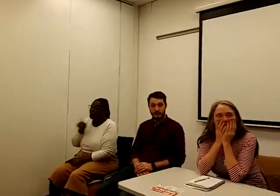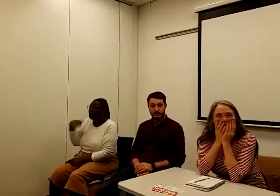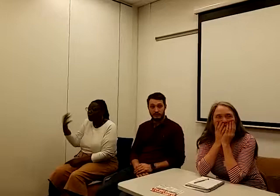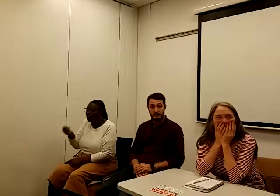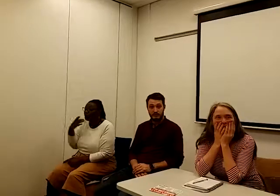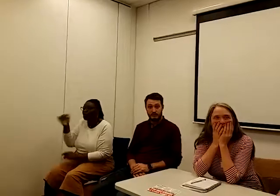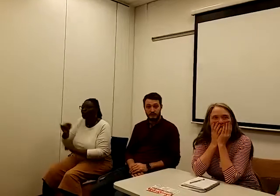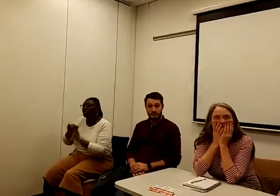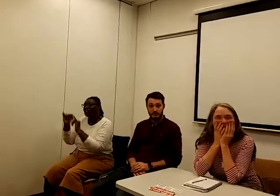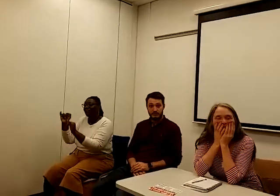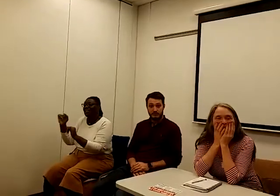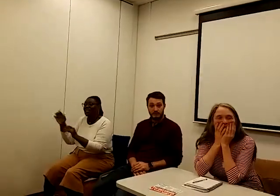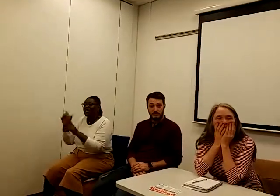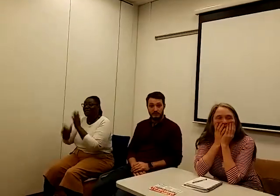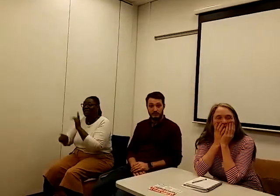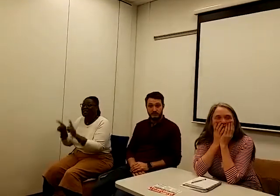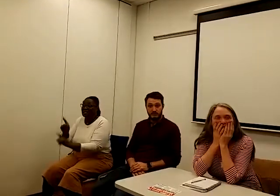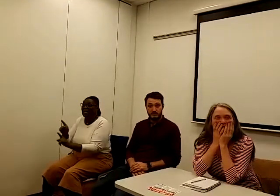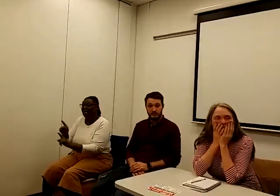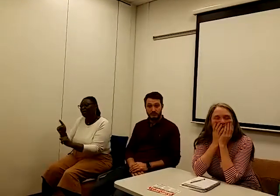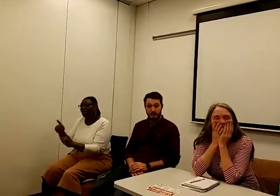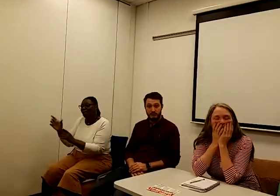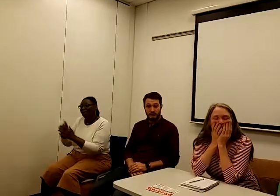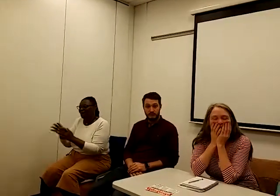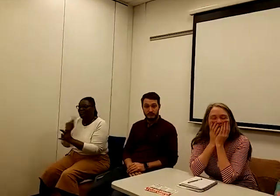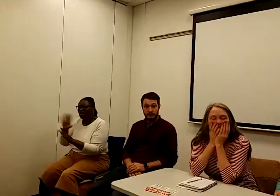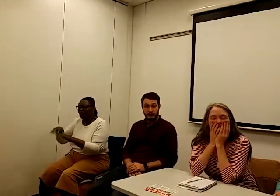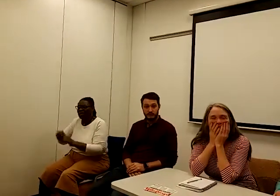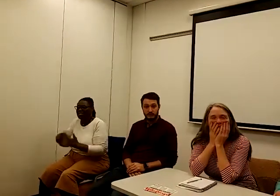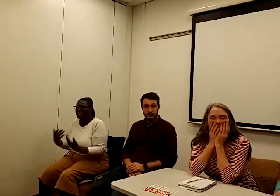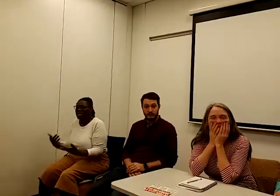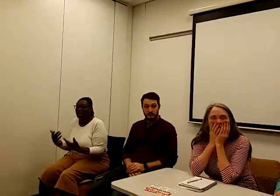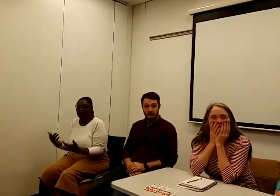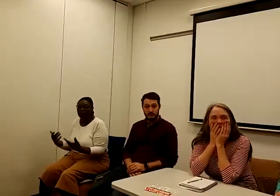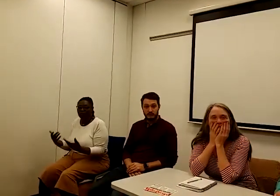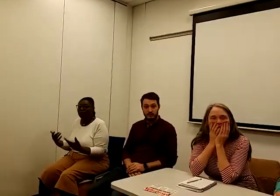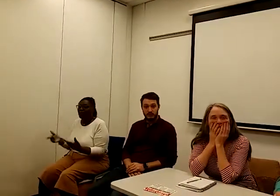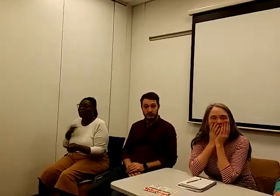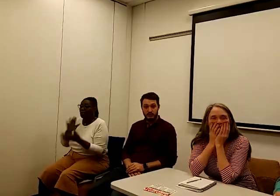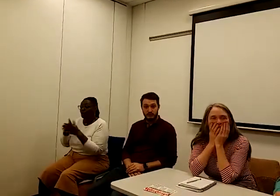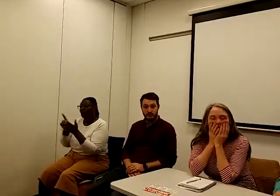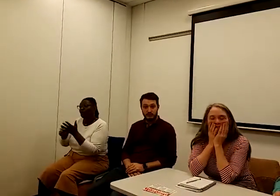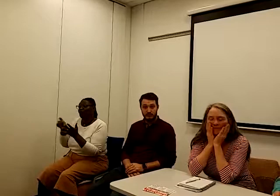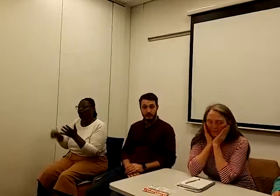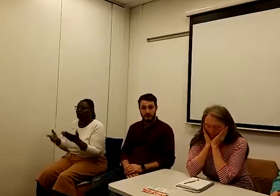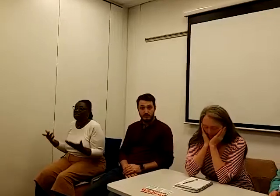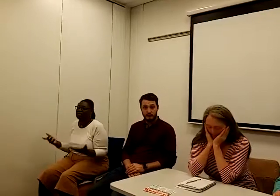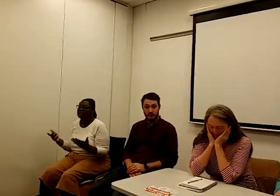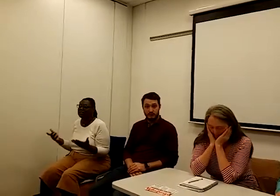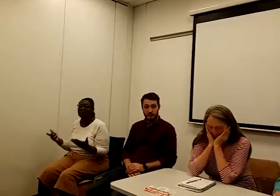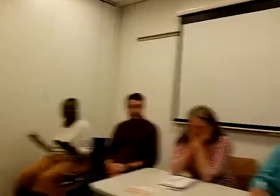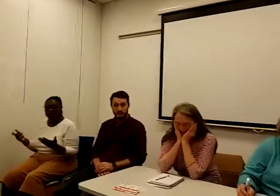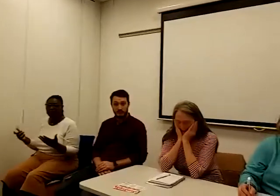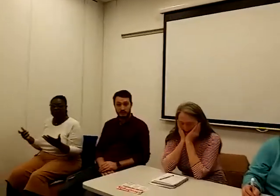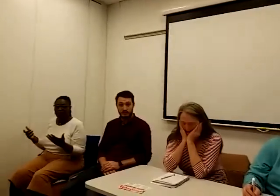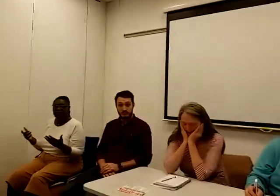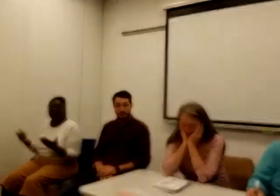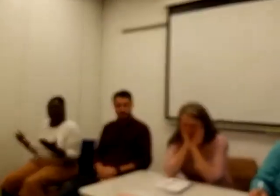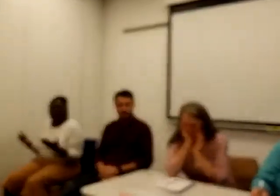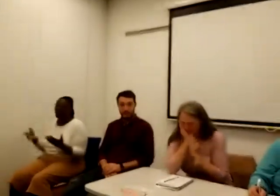severe disability premium. Mark, not sure you must choose that. I'm not sure choose that. Sure, I'm not sure say it. Of course, I'm not sure you're I'm not sure